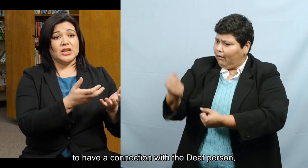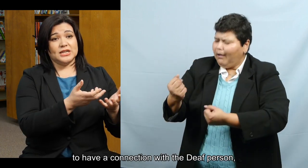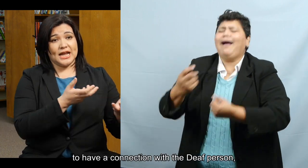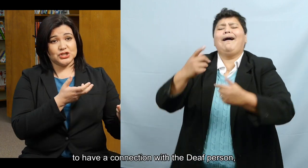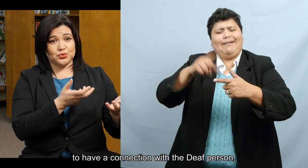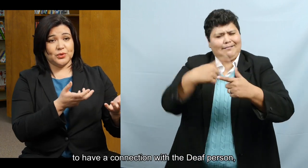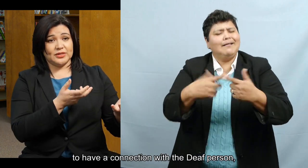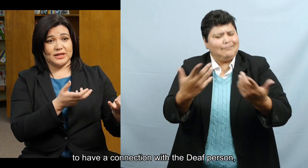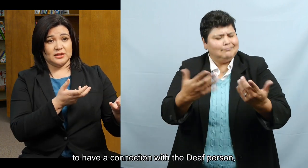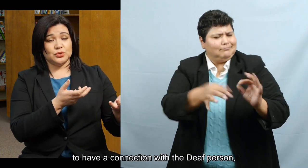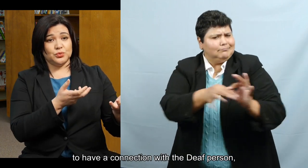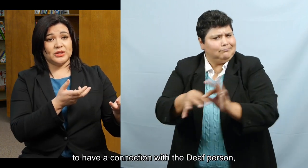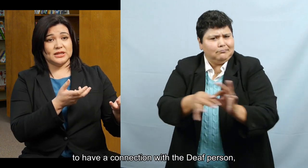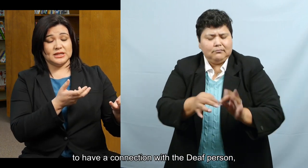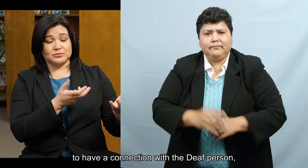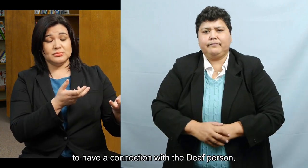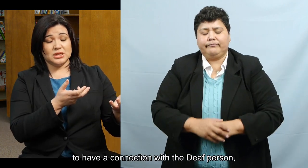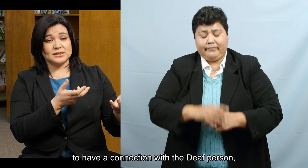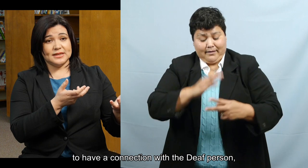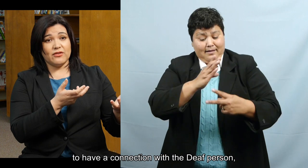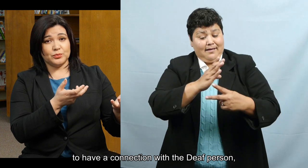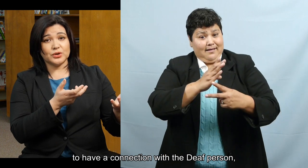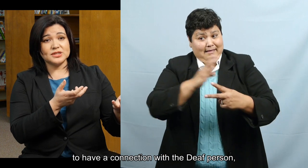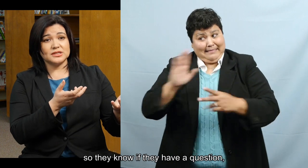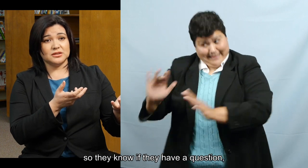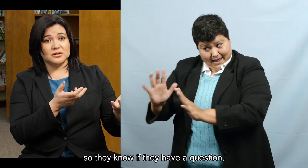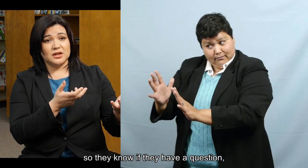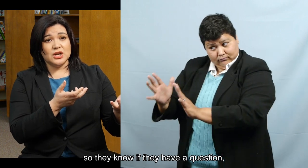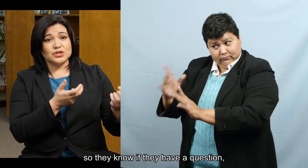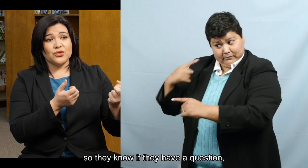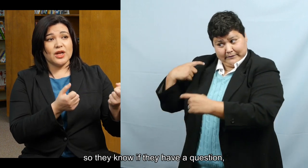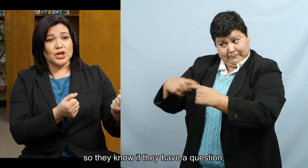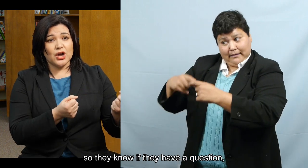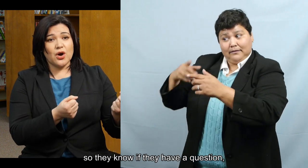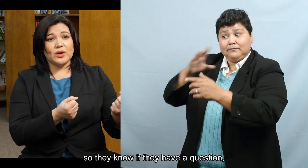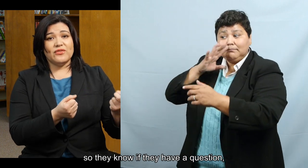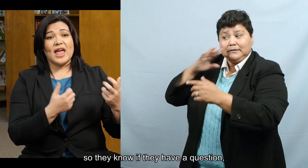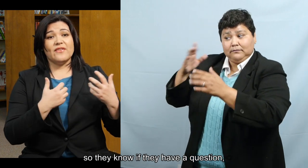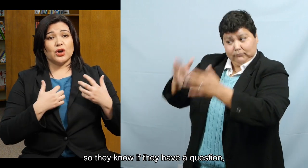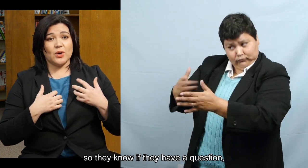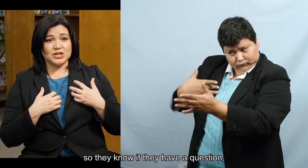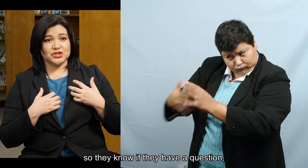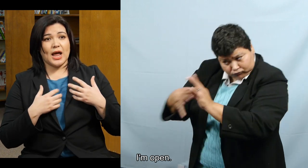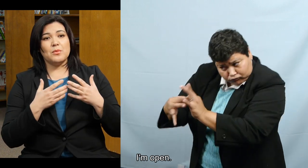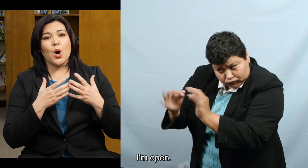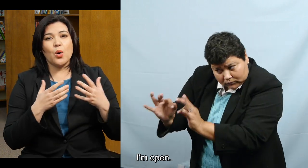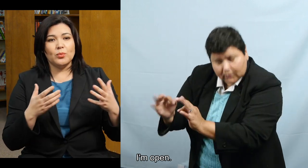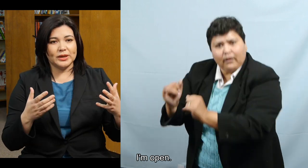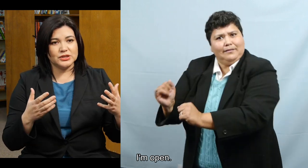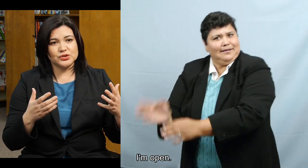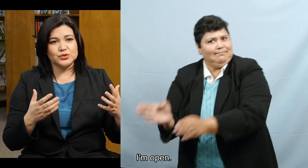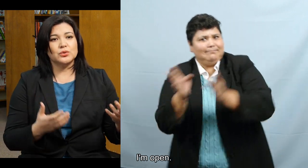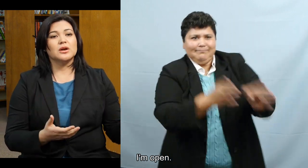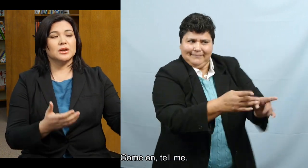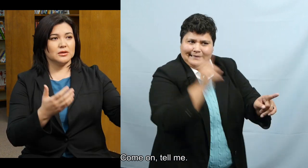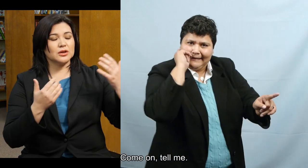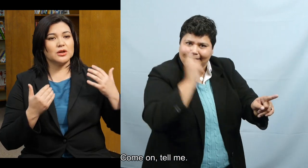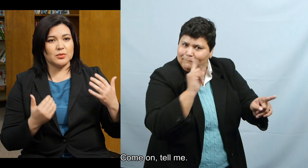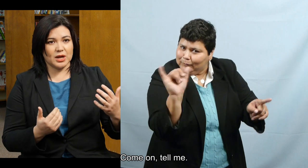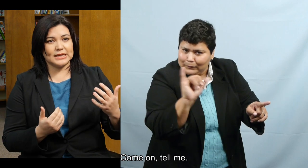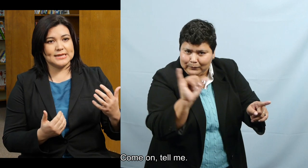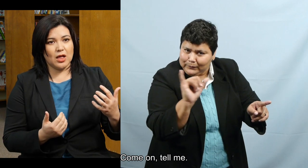try to have a connection with the deaf person. So they know if I have a question, I'm open to,